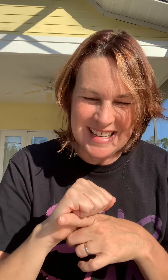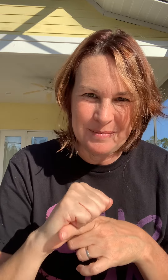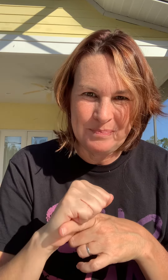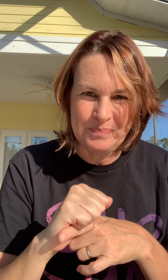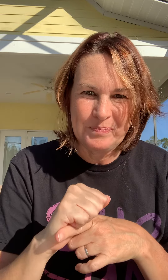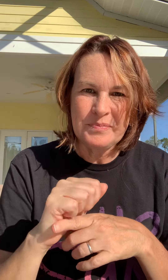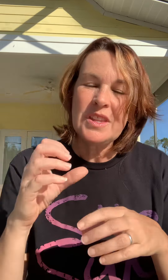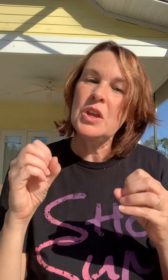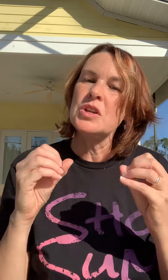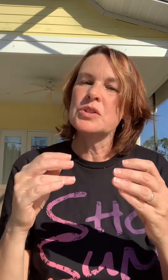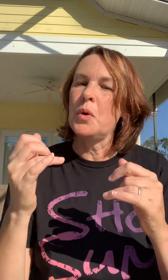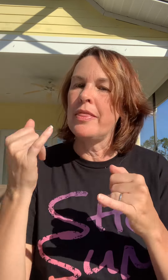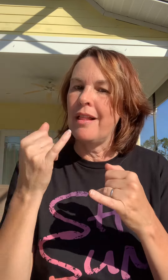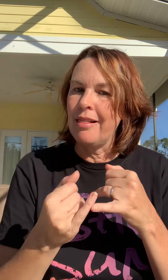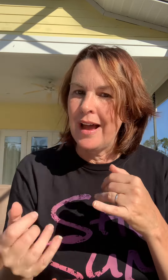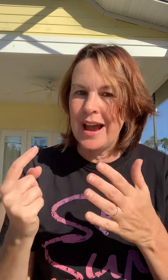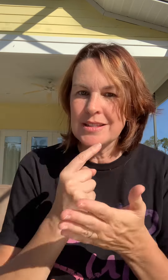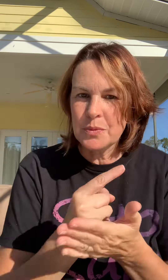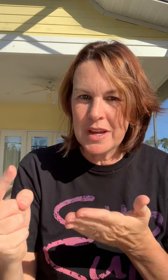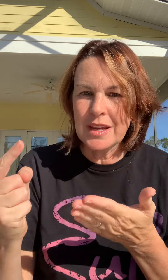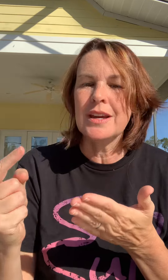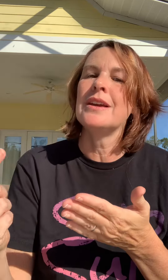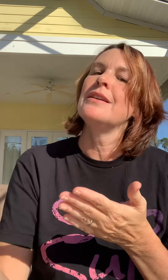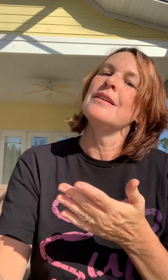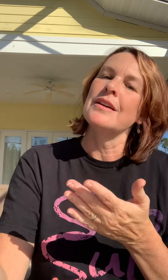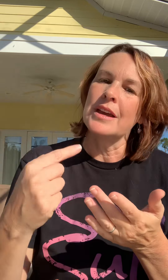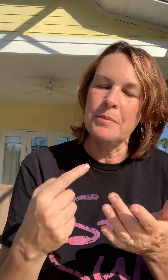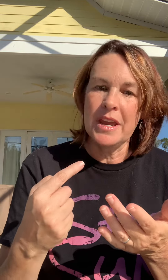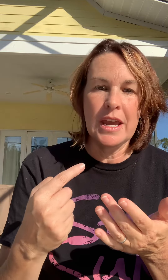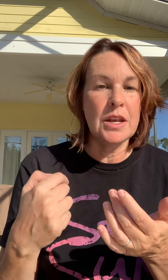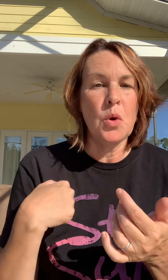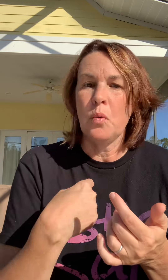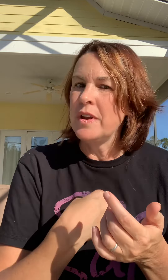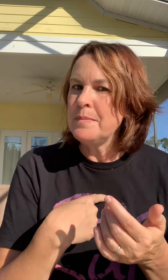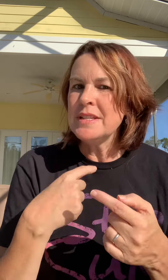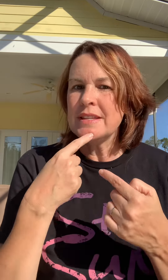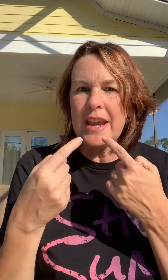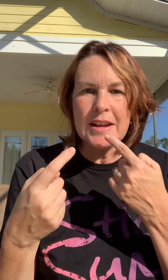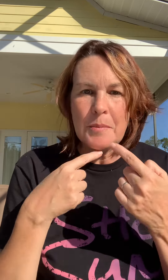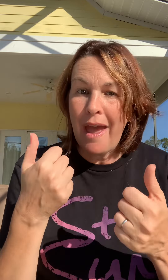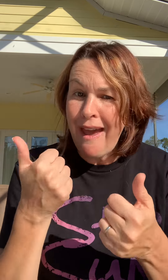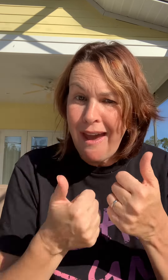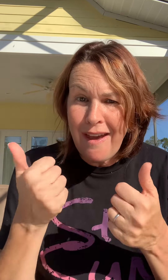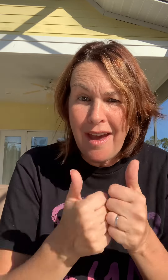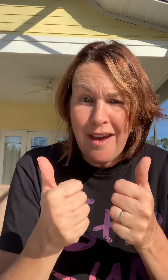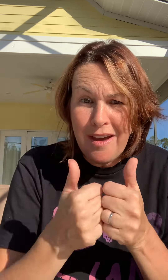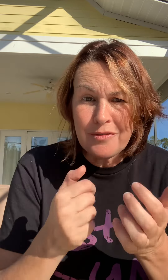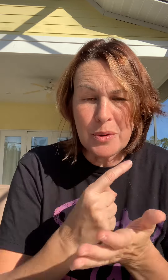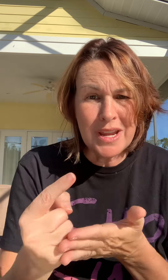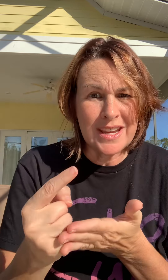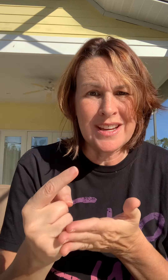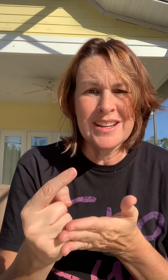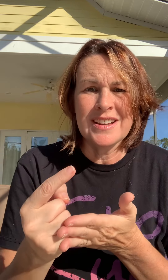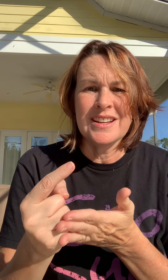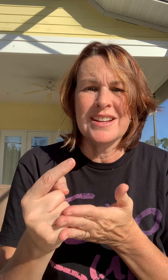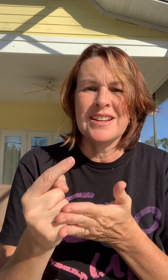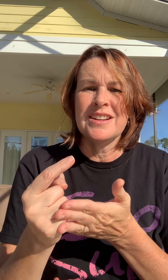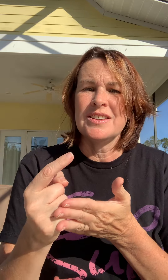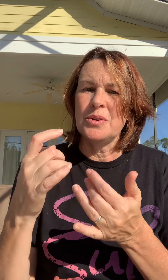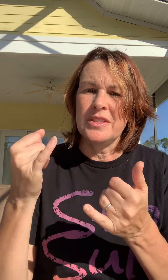so on the last week come in we've been saying them every week so in